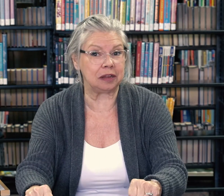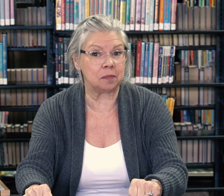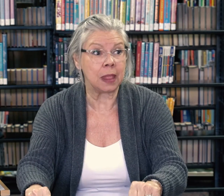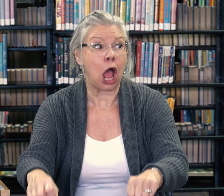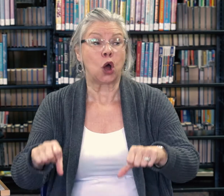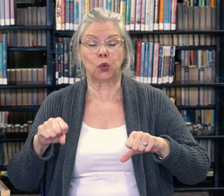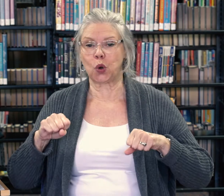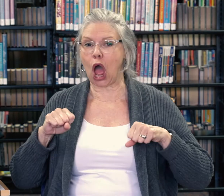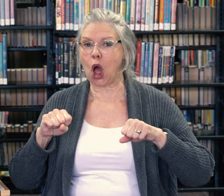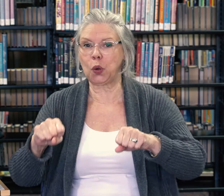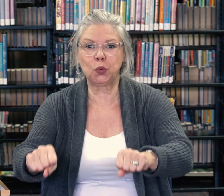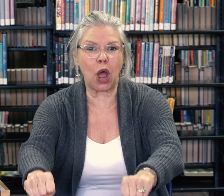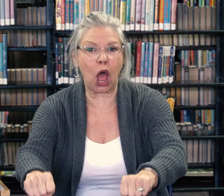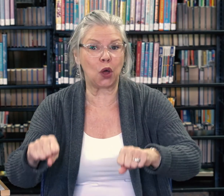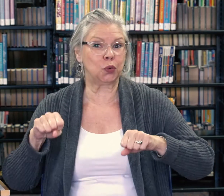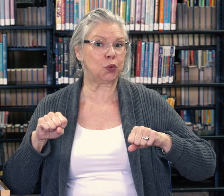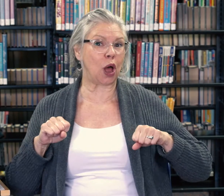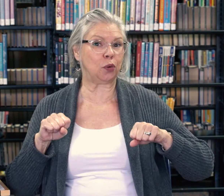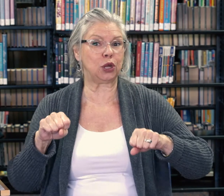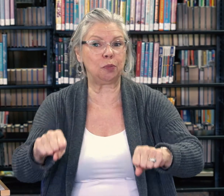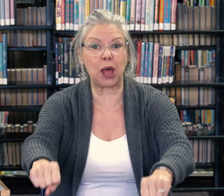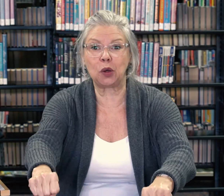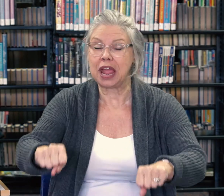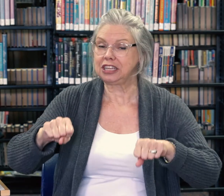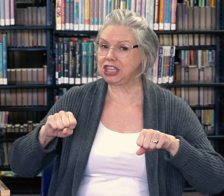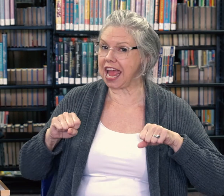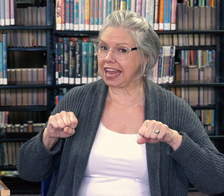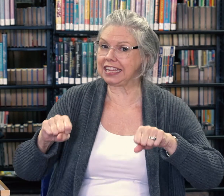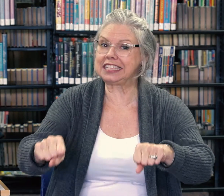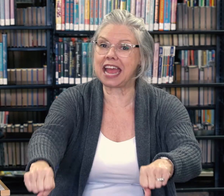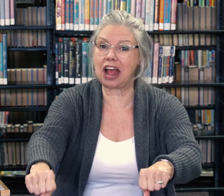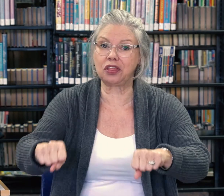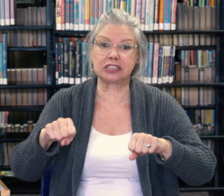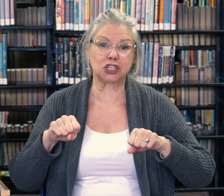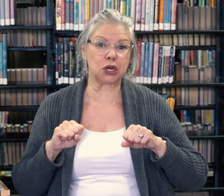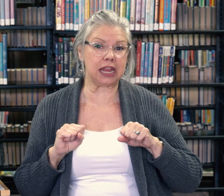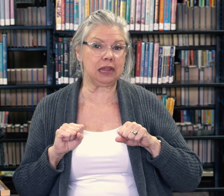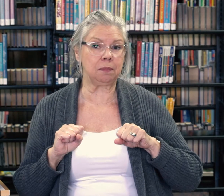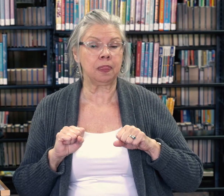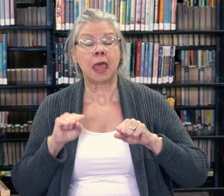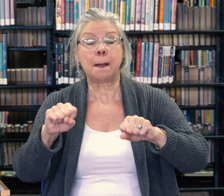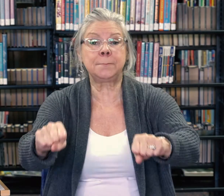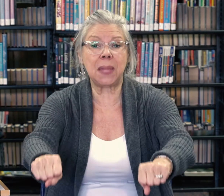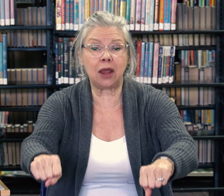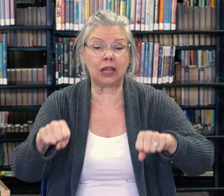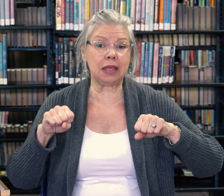Row, row, row your boat gently down the stream. Merrily,